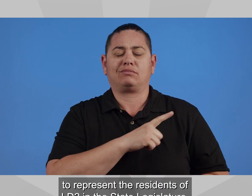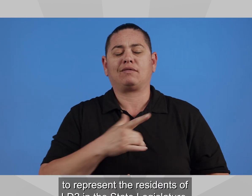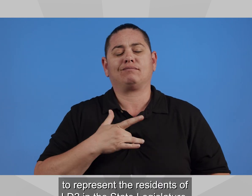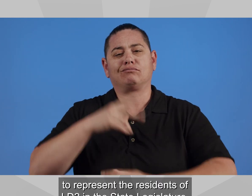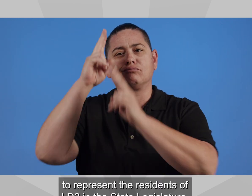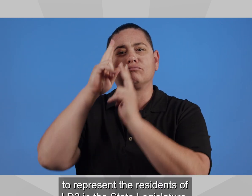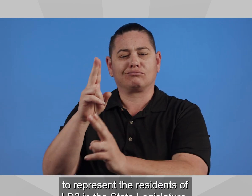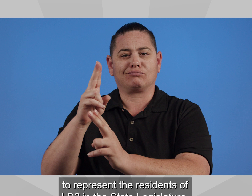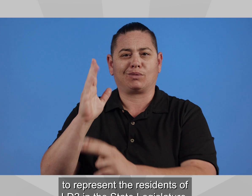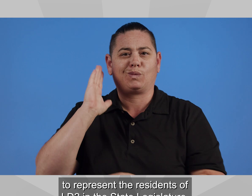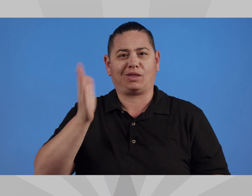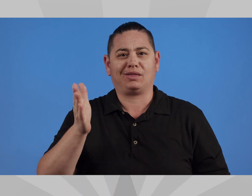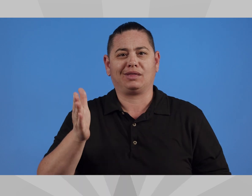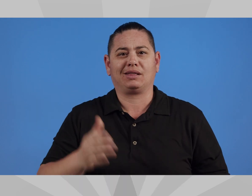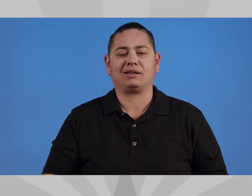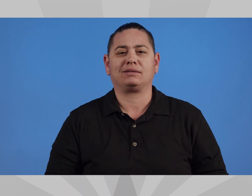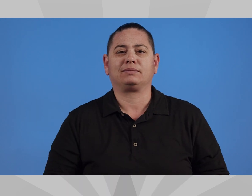in the state legislature.